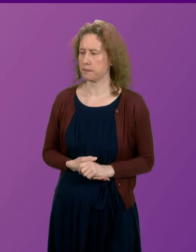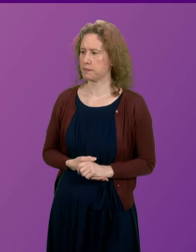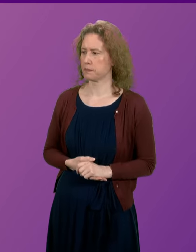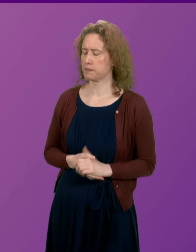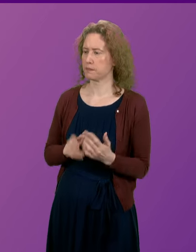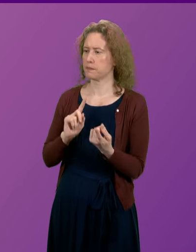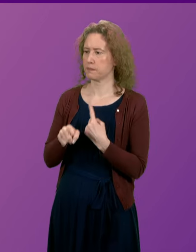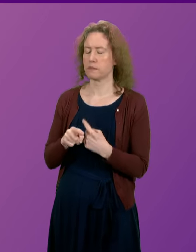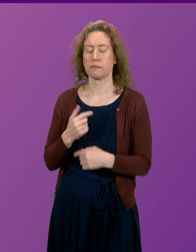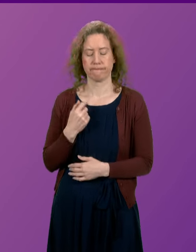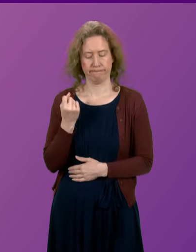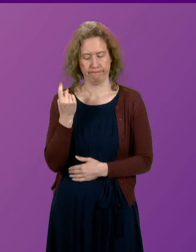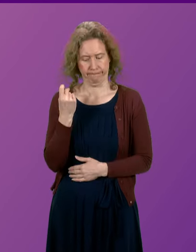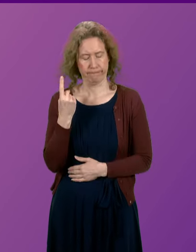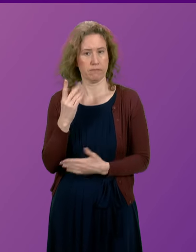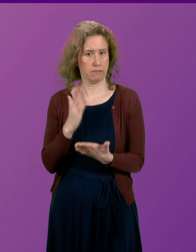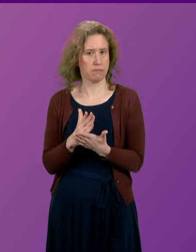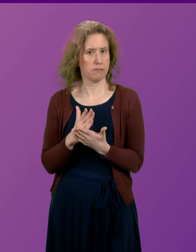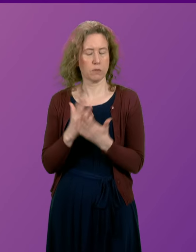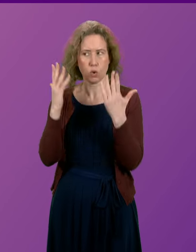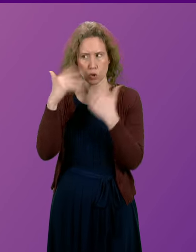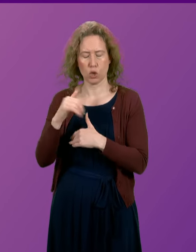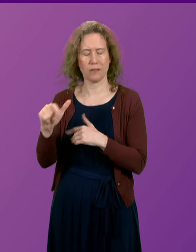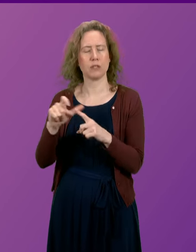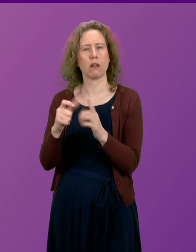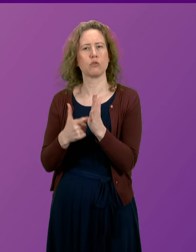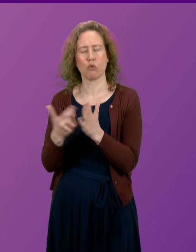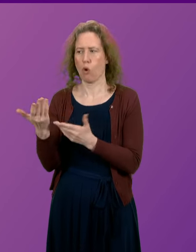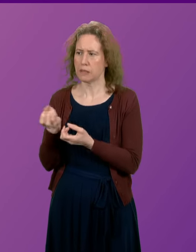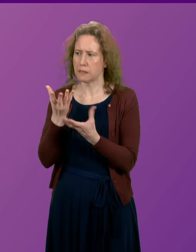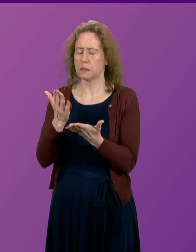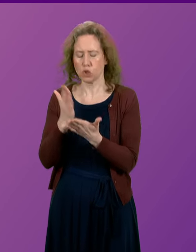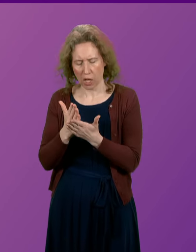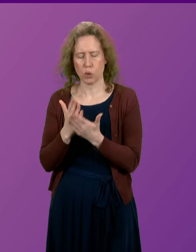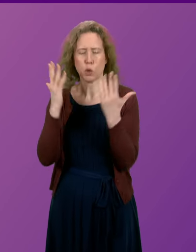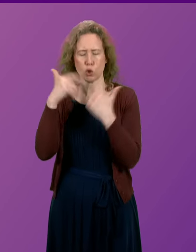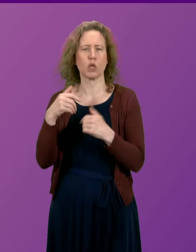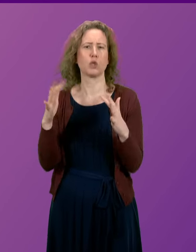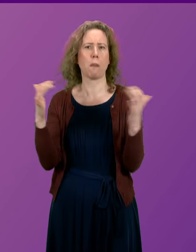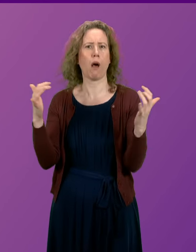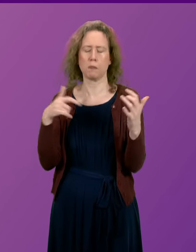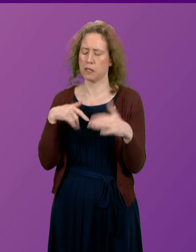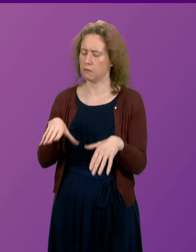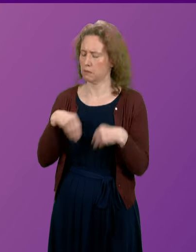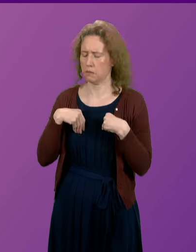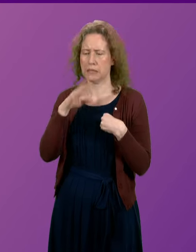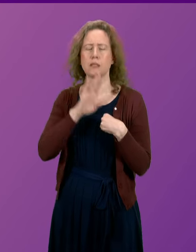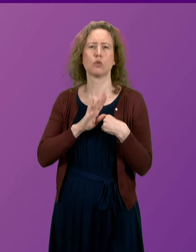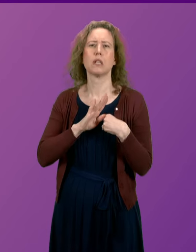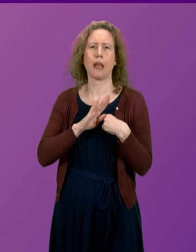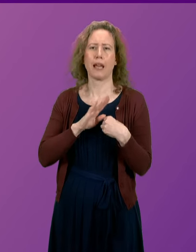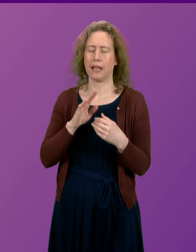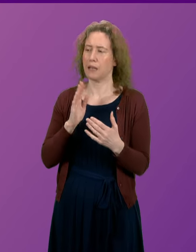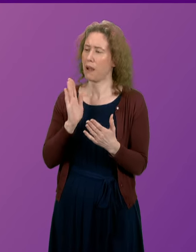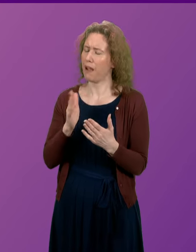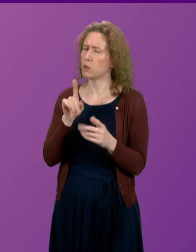I understand the genuine concern that Mr Ross is expressing to Parliament today, and I take that very seriously. But